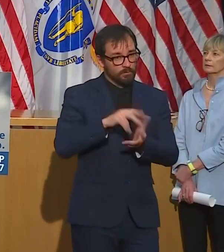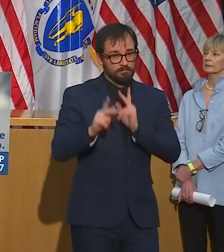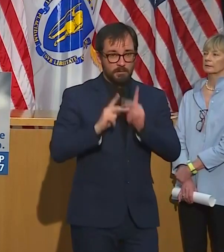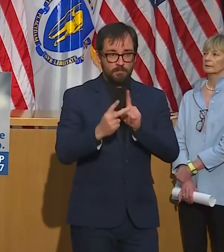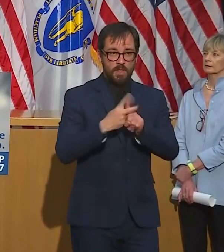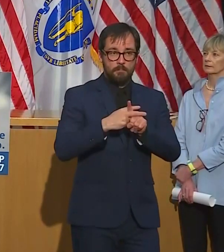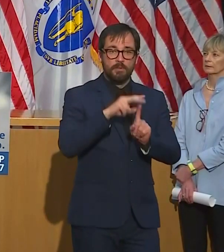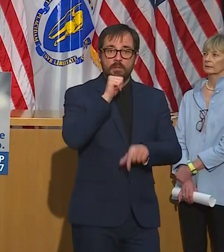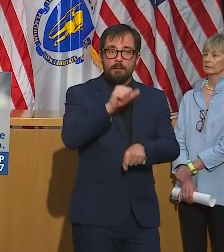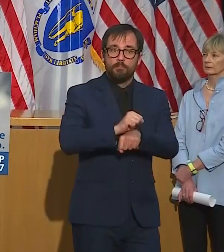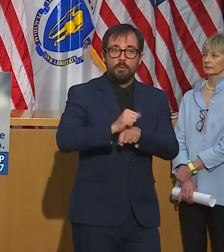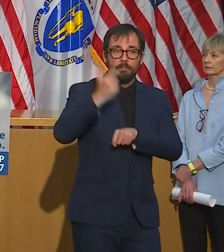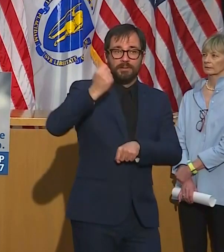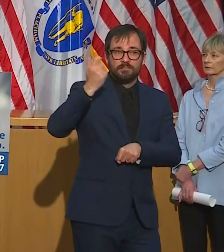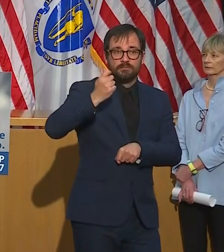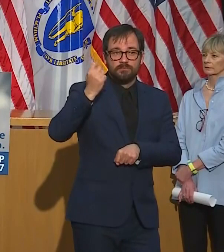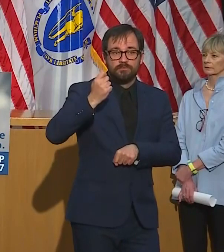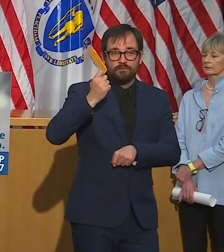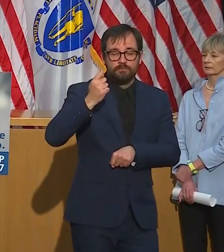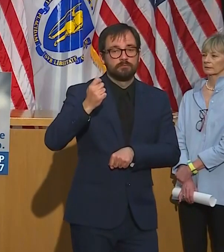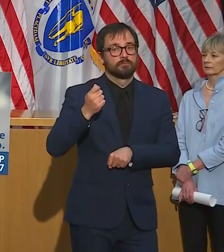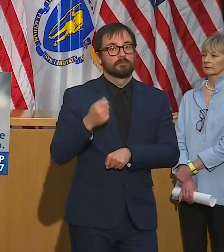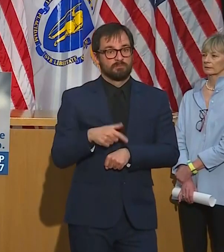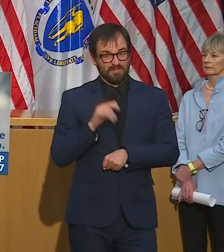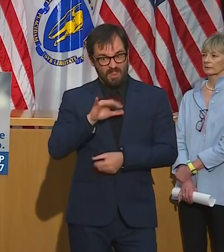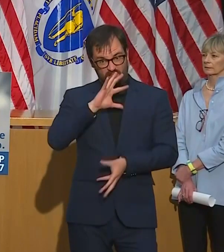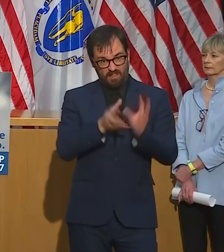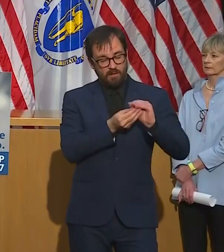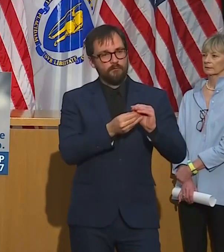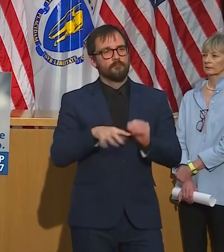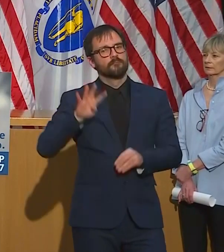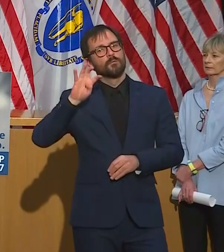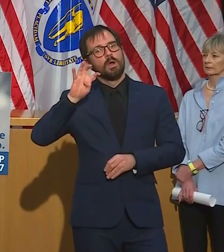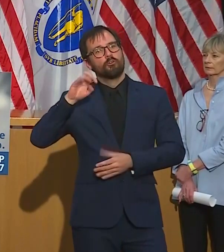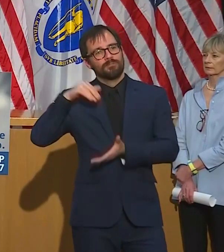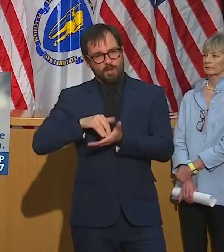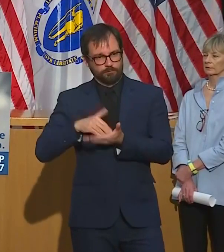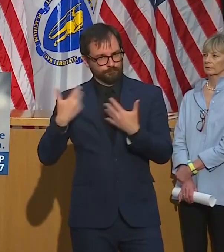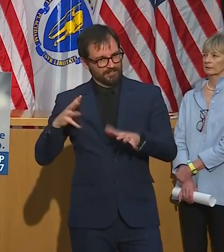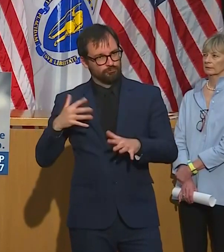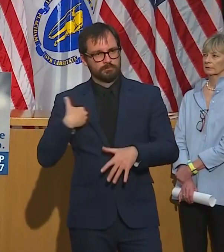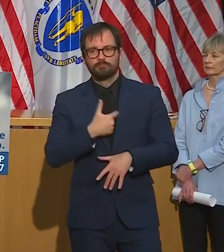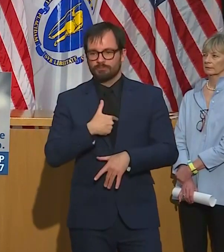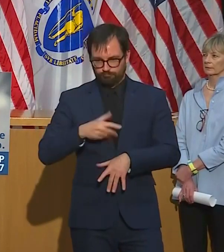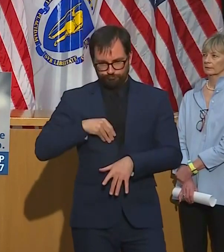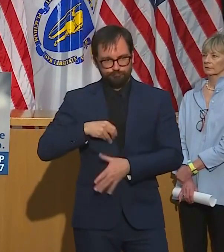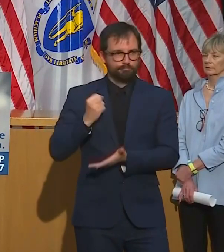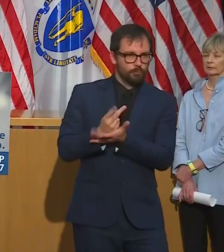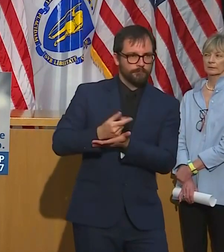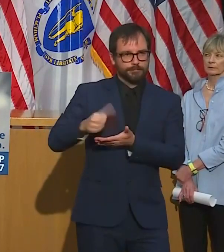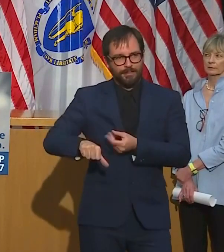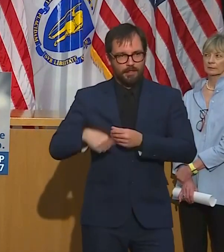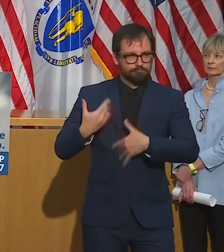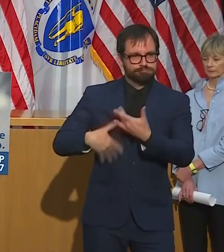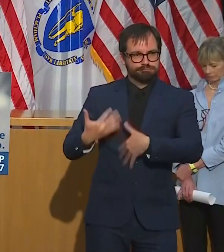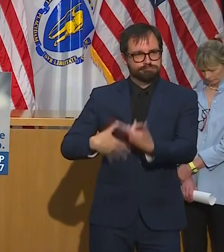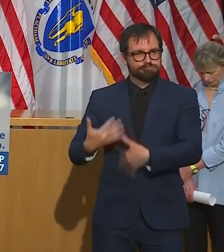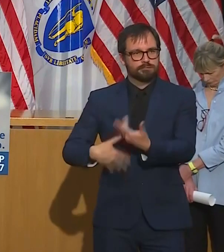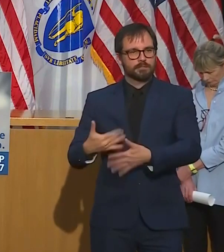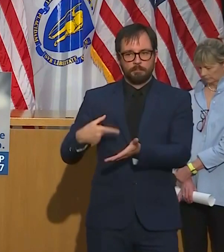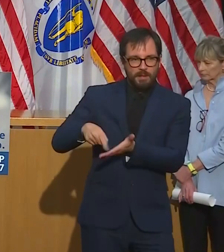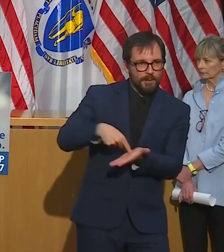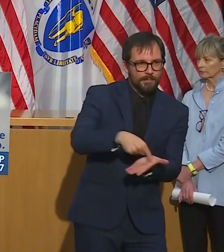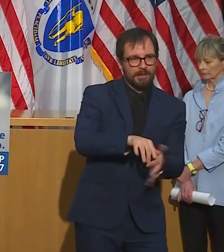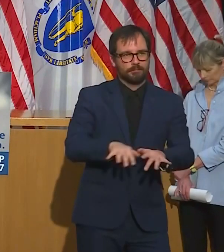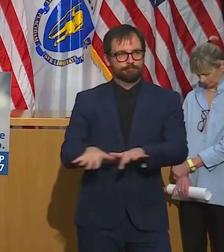and obviously are working through the rest of the the group that's currently in process. That 400,000 people